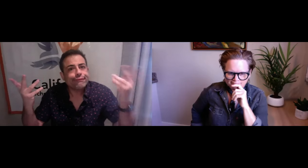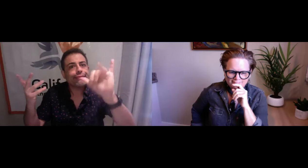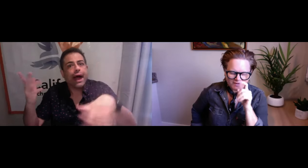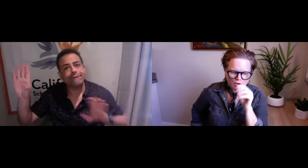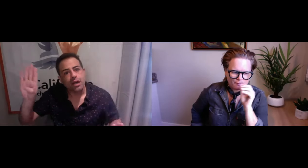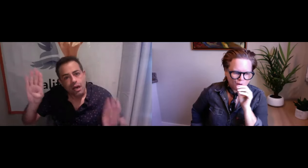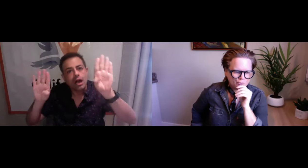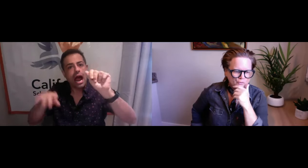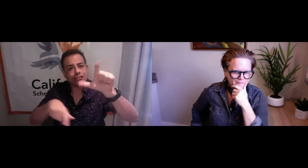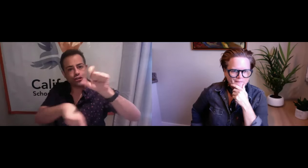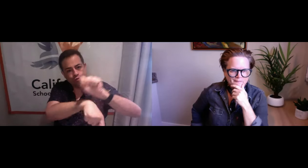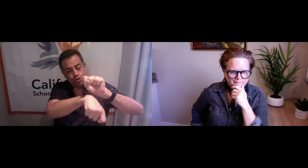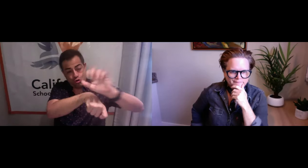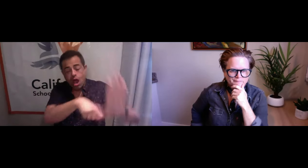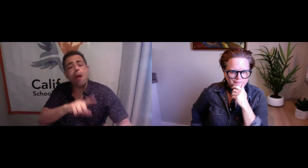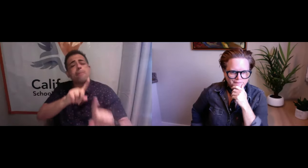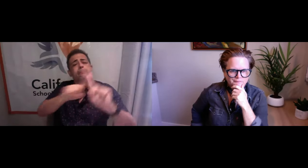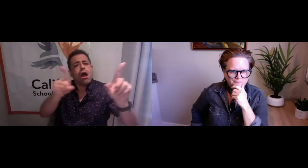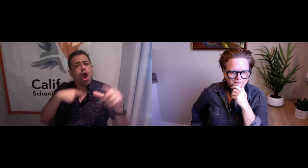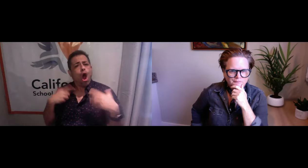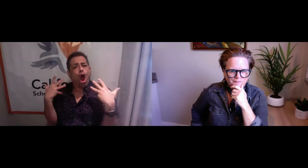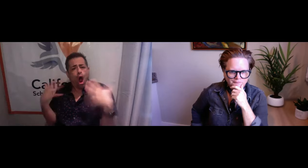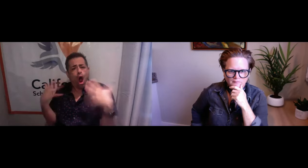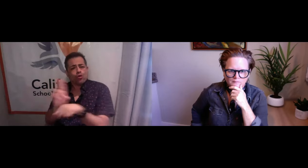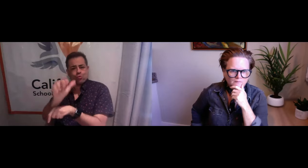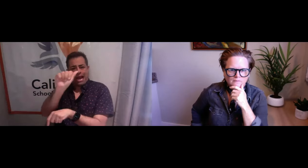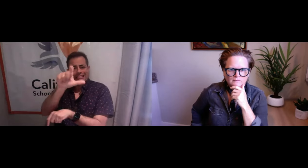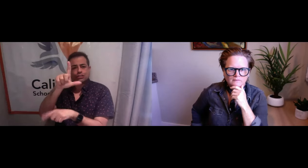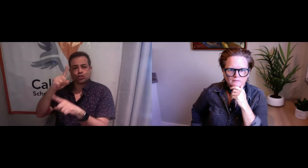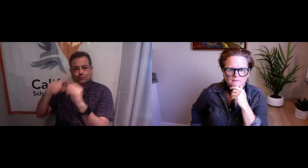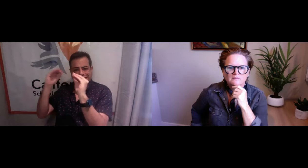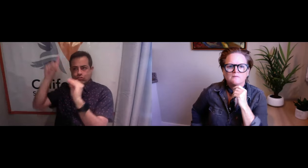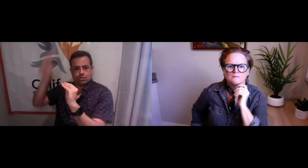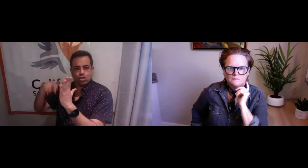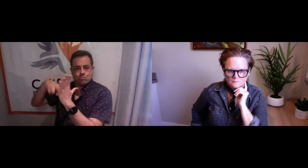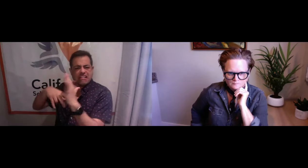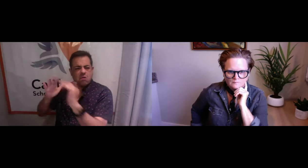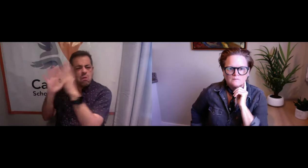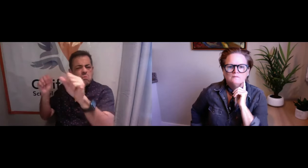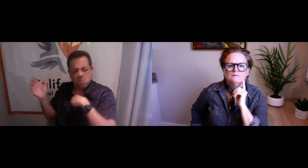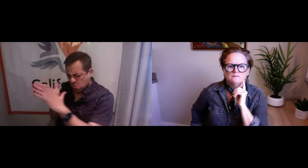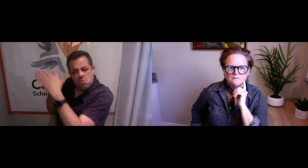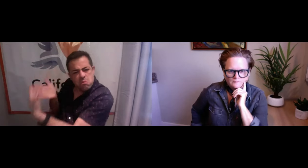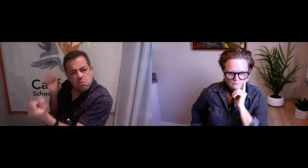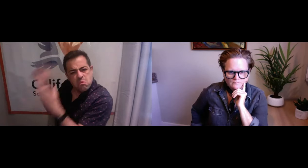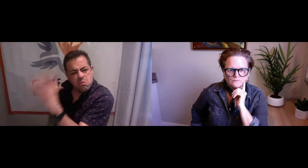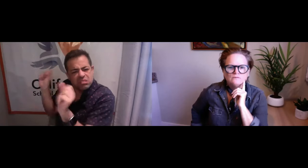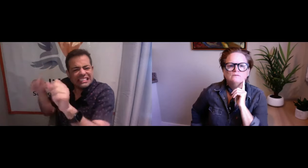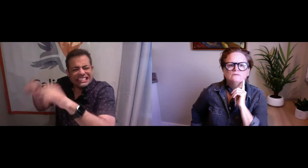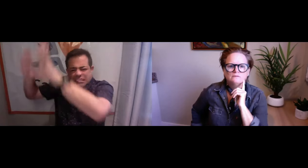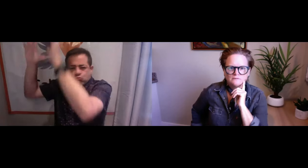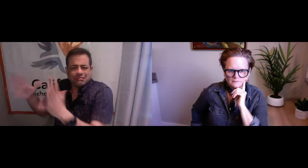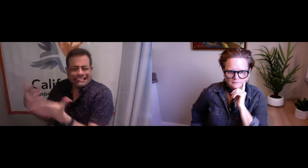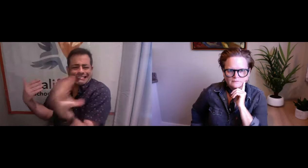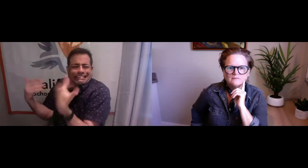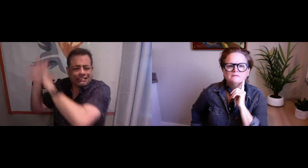figuring out how to get these, how to get this to work in ASL. Because we already use ASL to teach